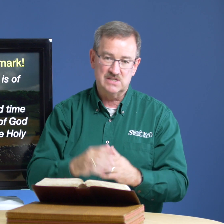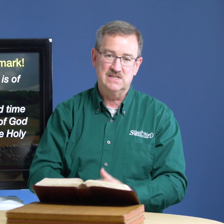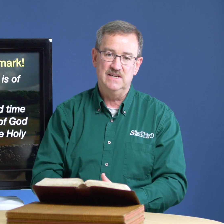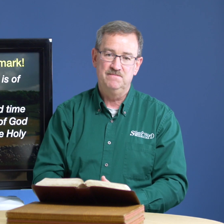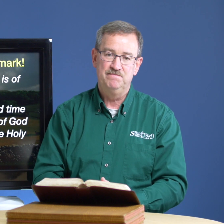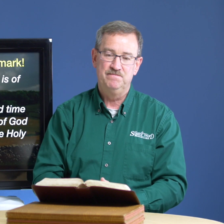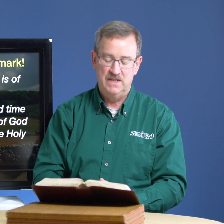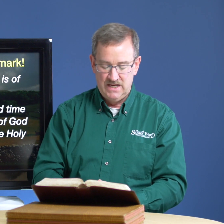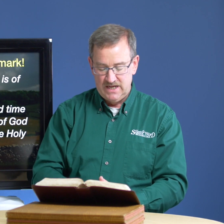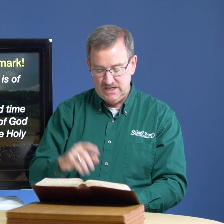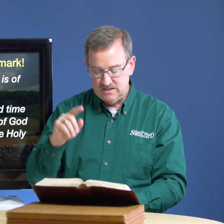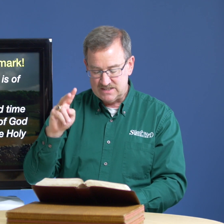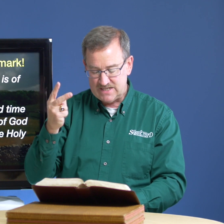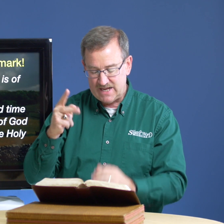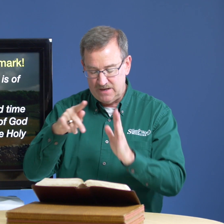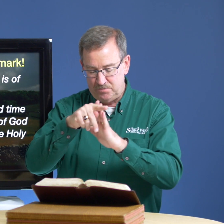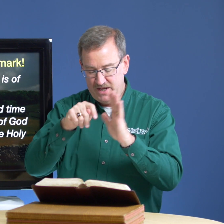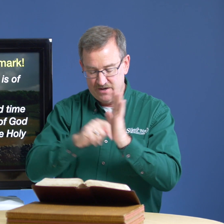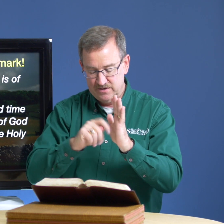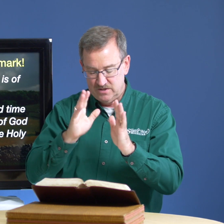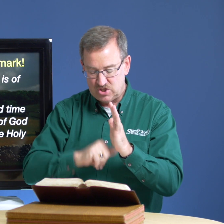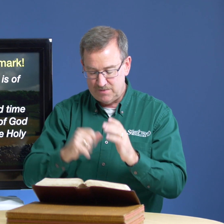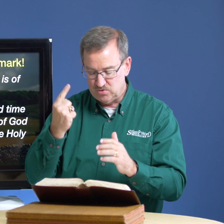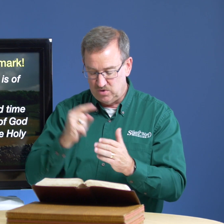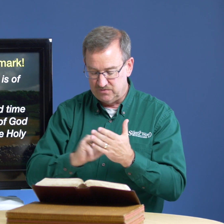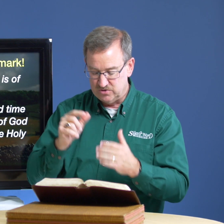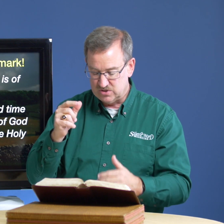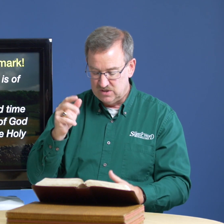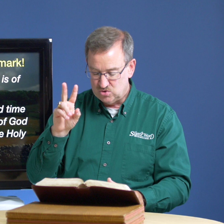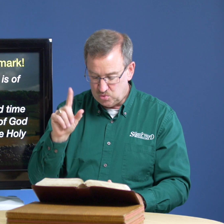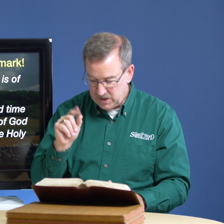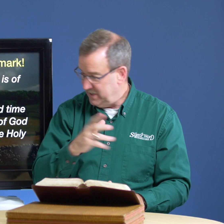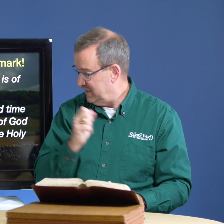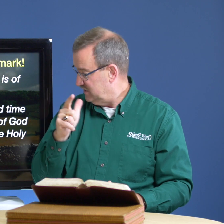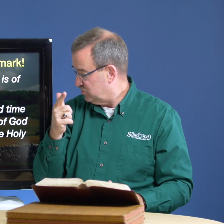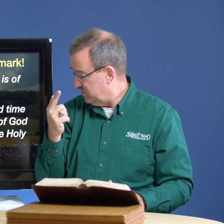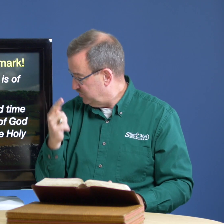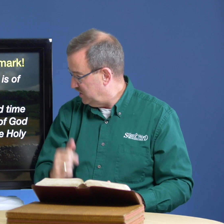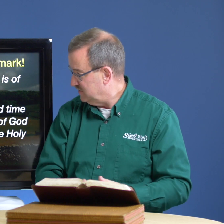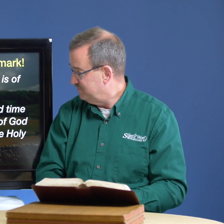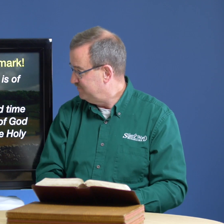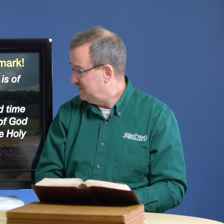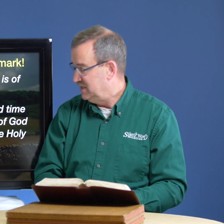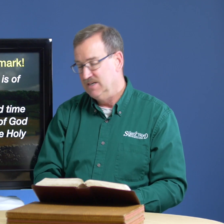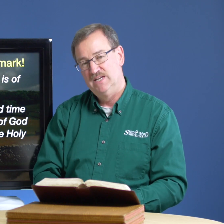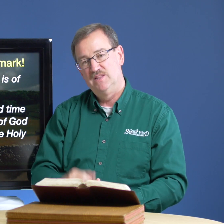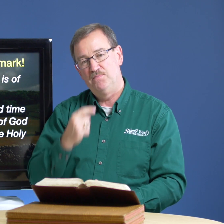to see in second peter chapter 1 verse 20 and 21 the